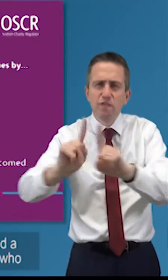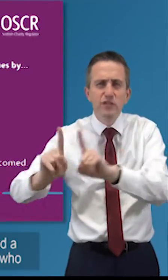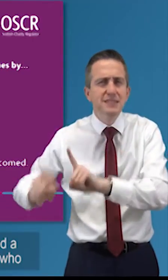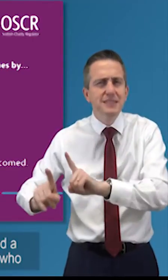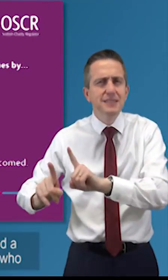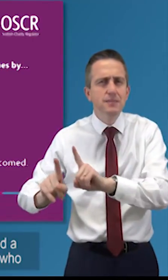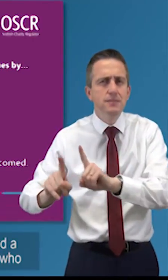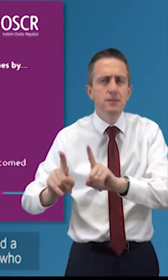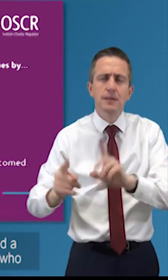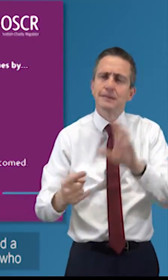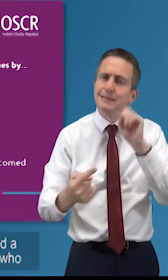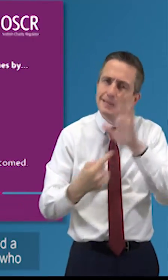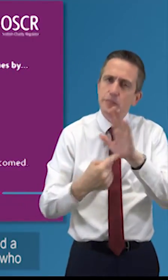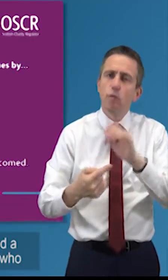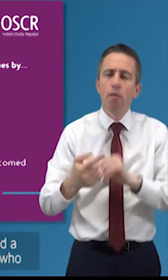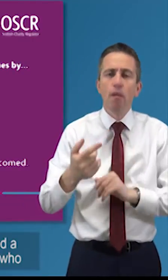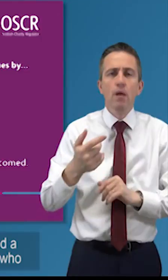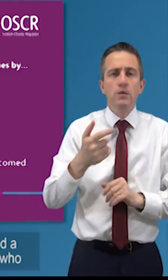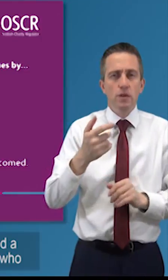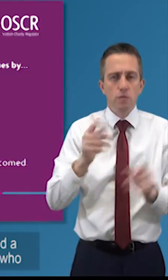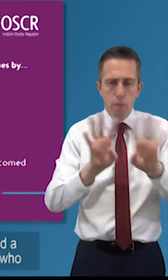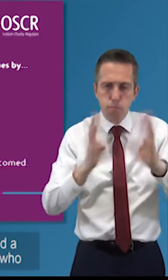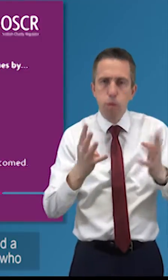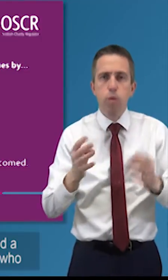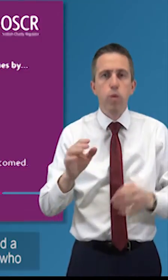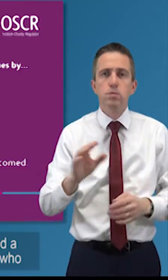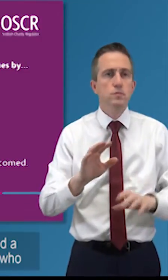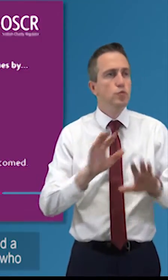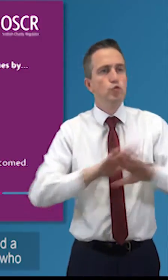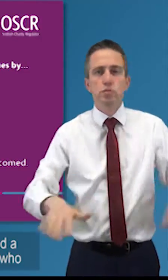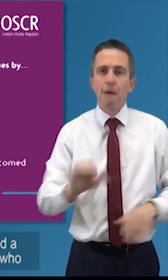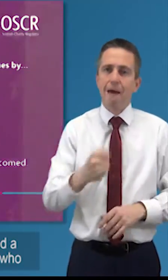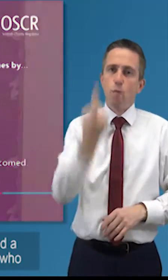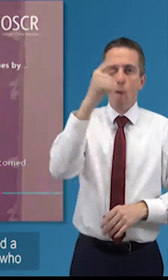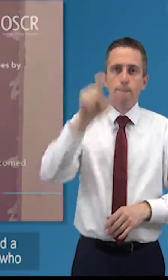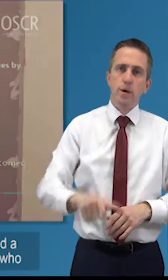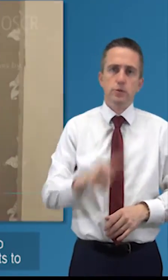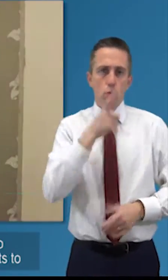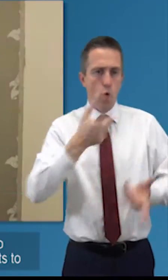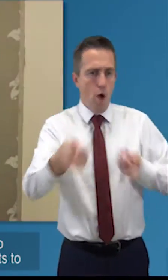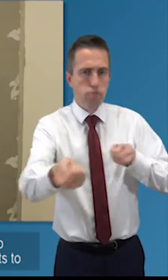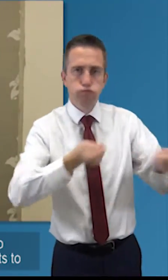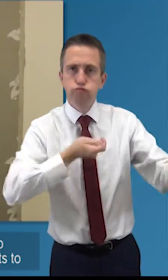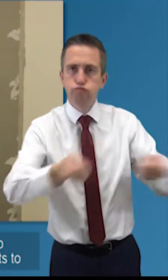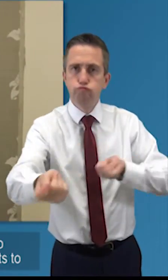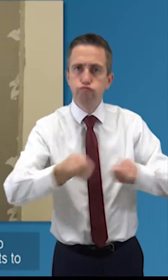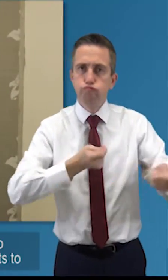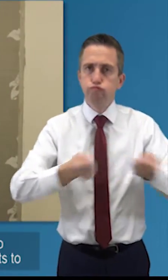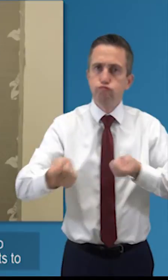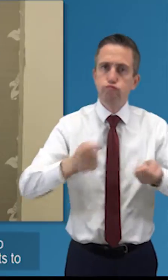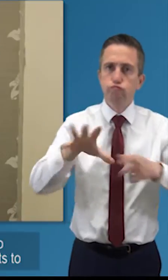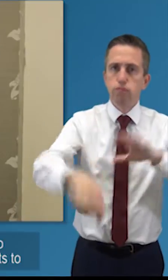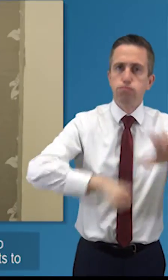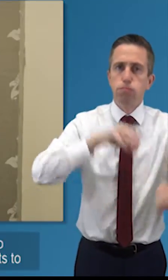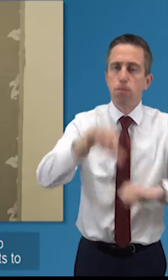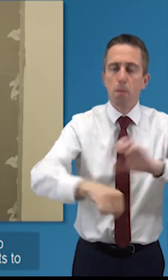welcomed um where you need a board environment where there isn't one kingpin who what they say